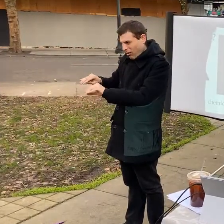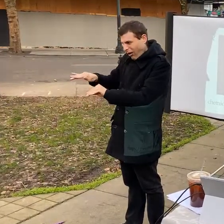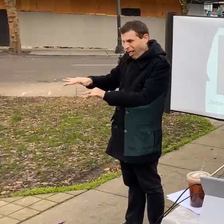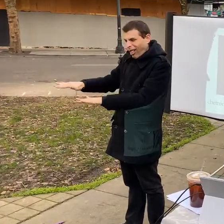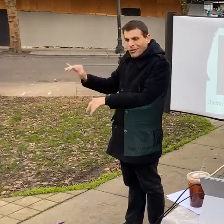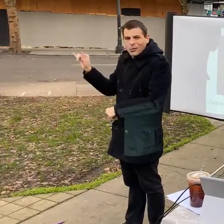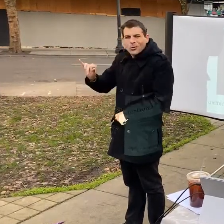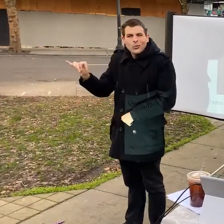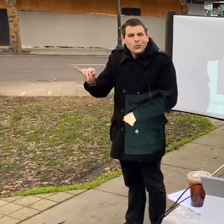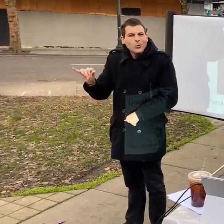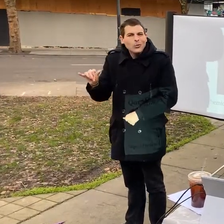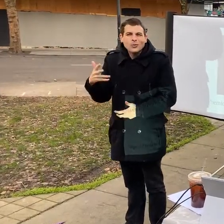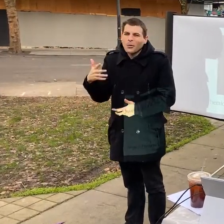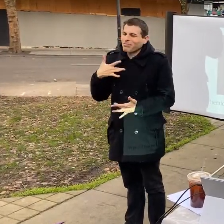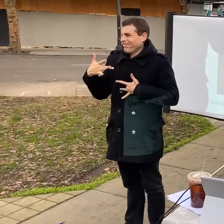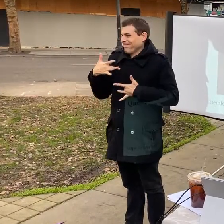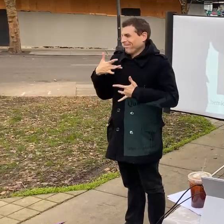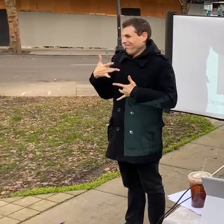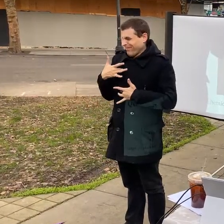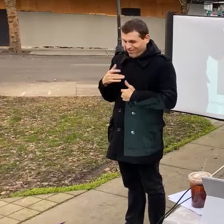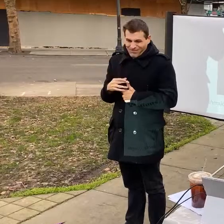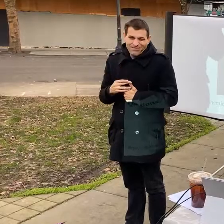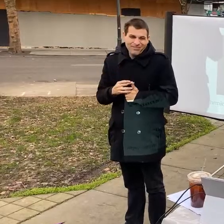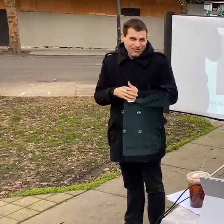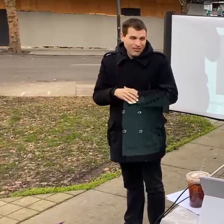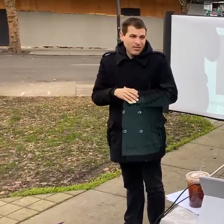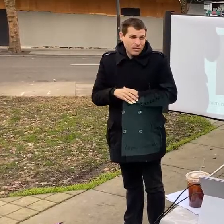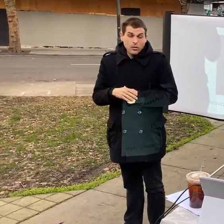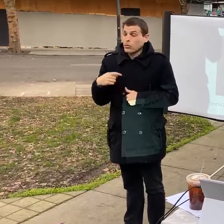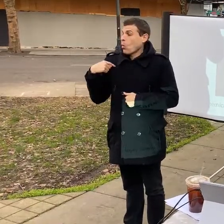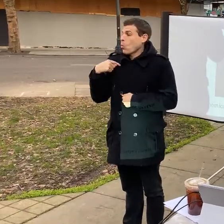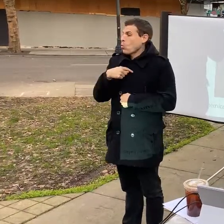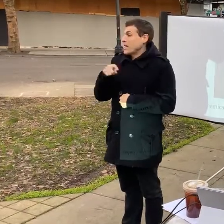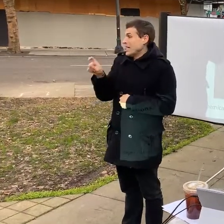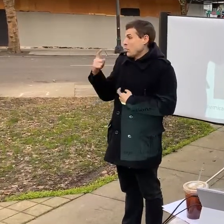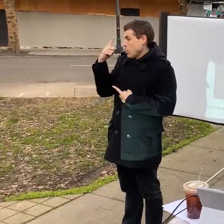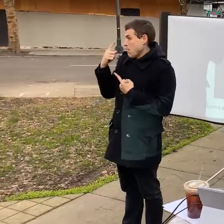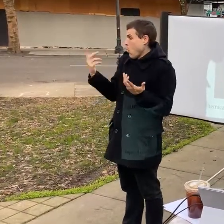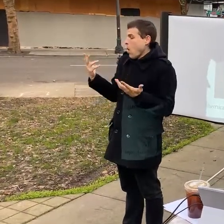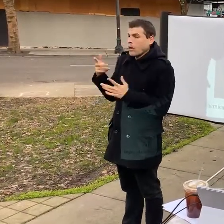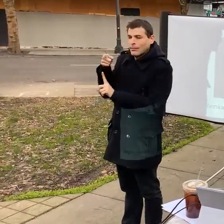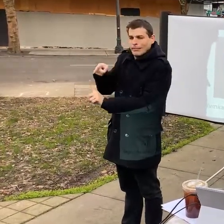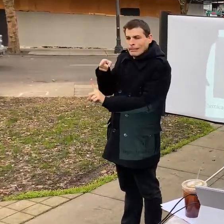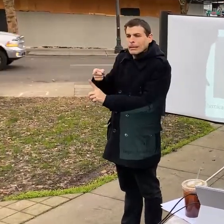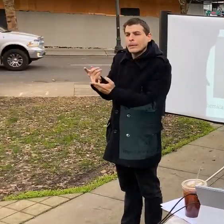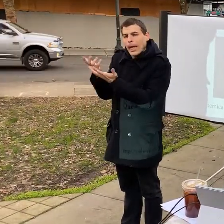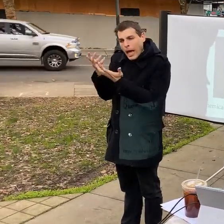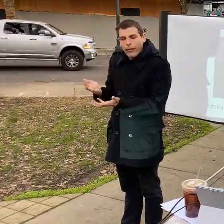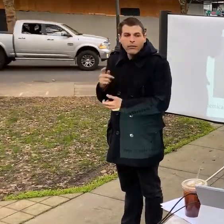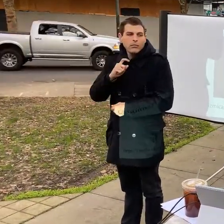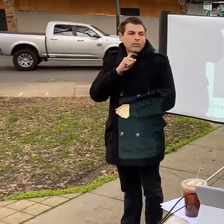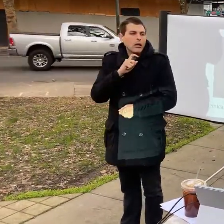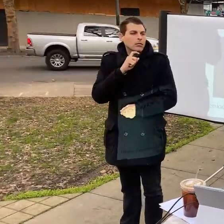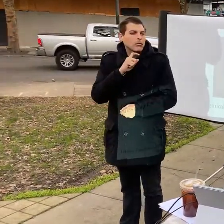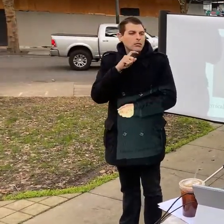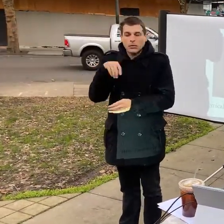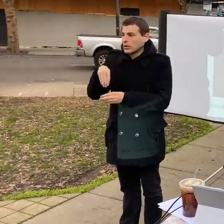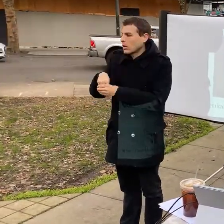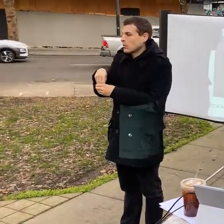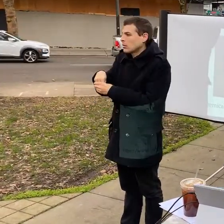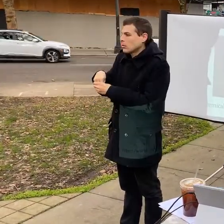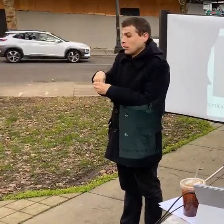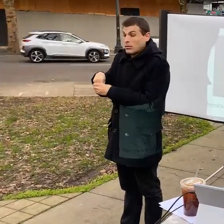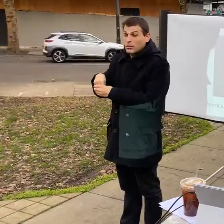the the really big issue that i think we all need to be thinking about is the heavy metals that are associated with all of this you know